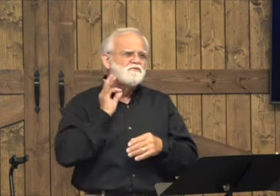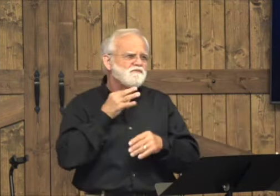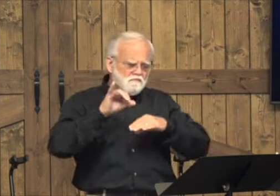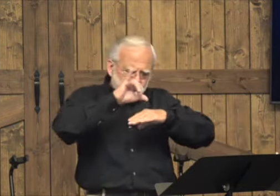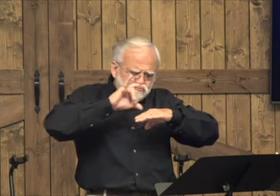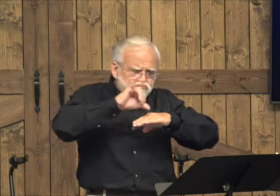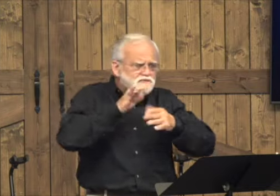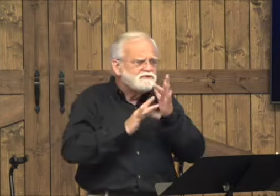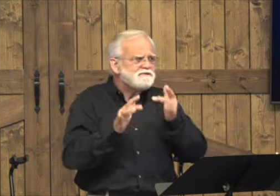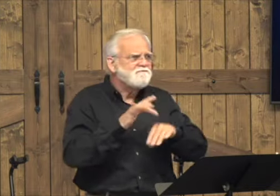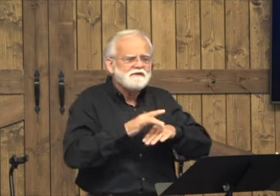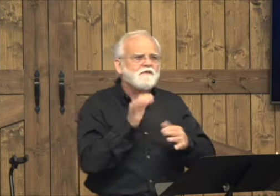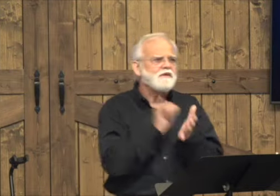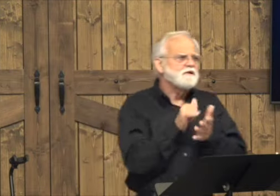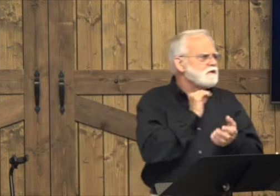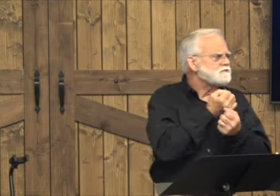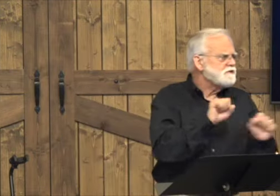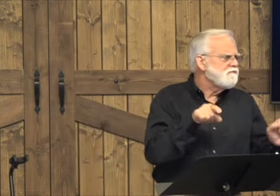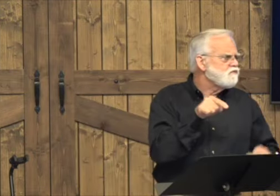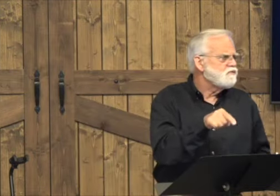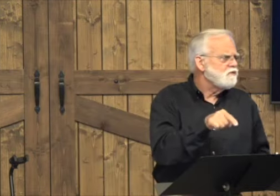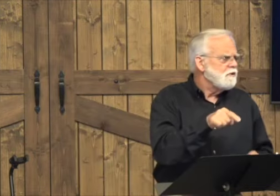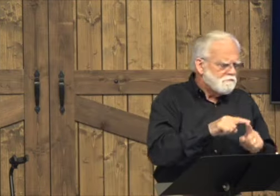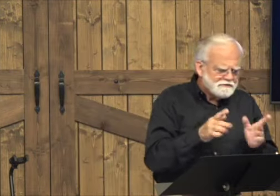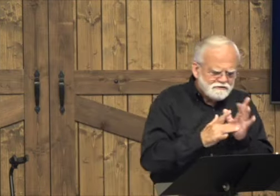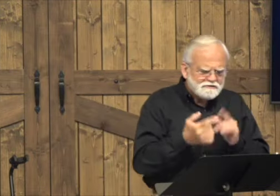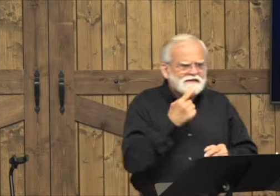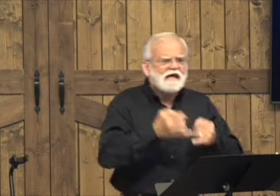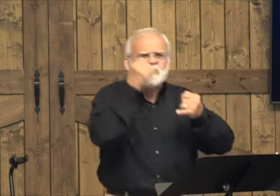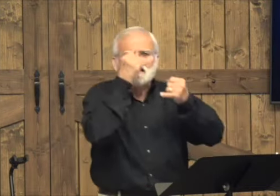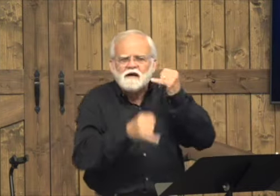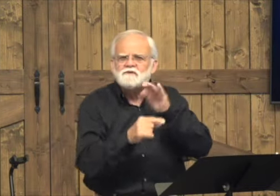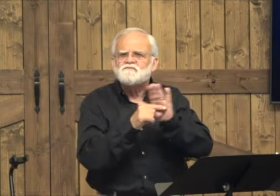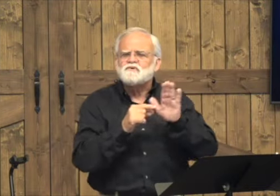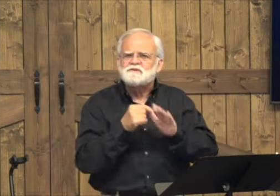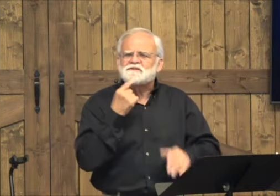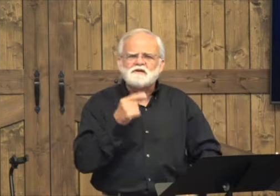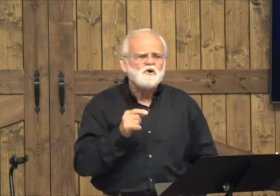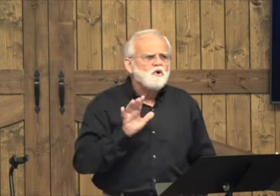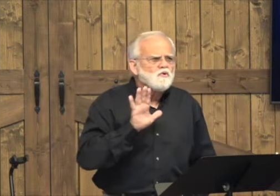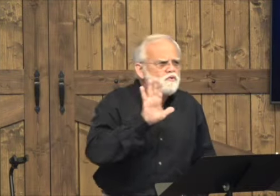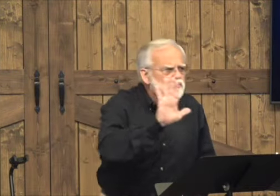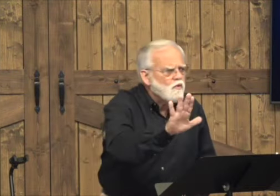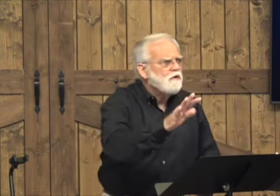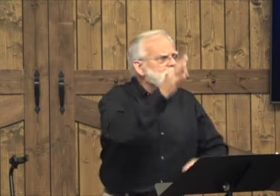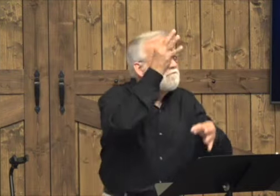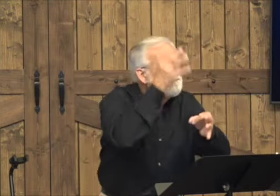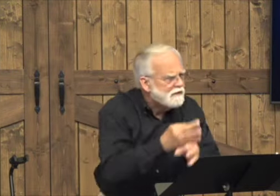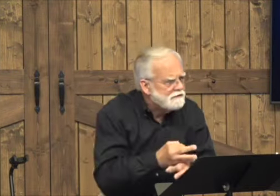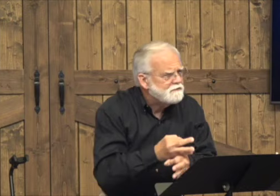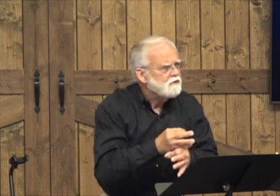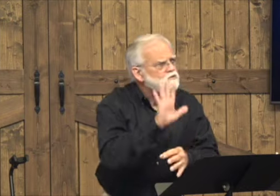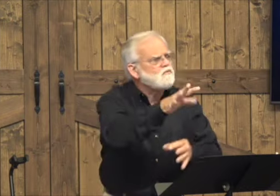and took the turkey and took the picture. That's not what saved her. The last person, your faith,